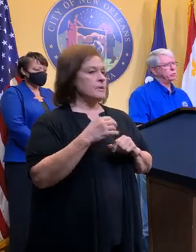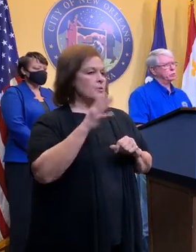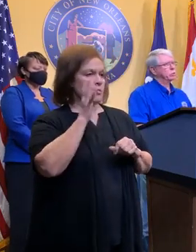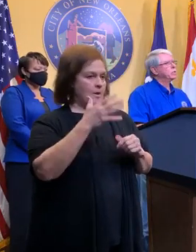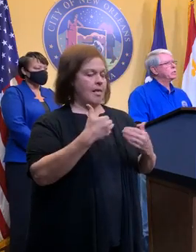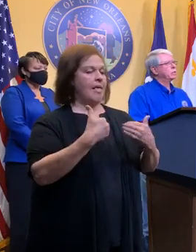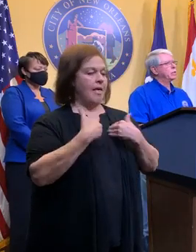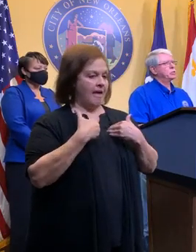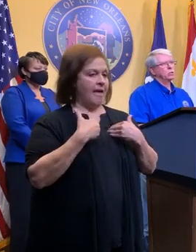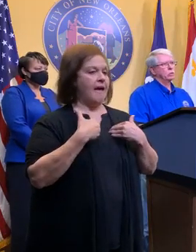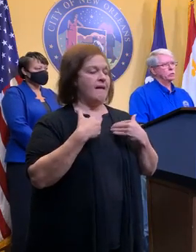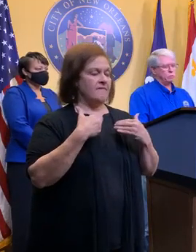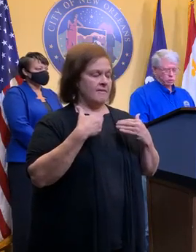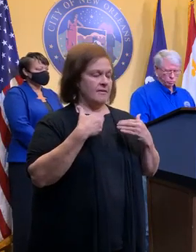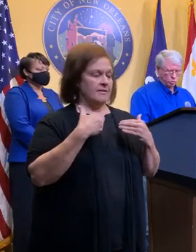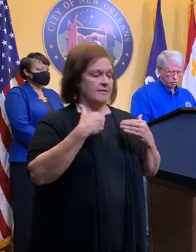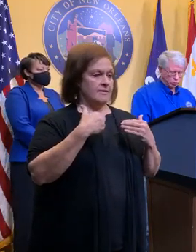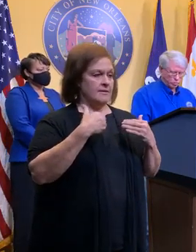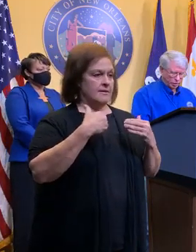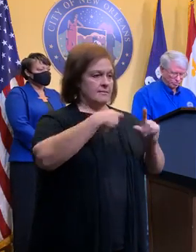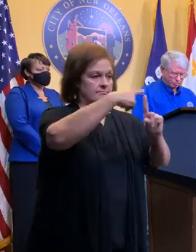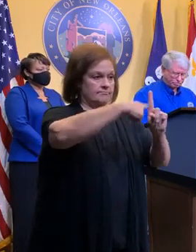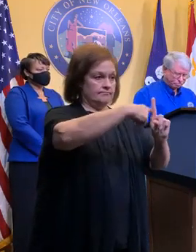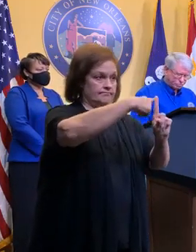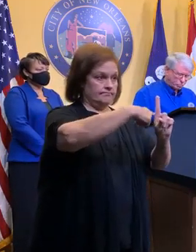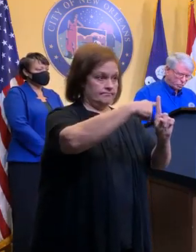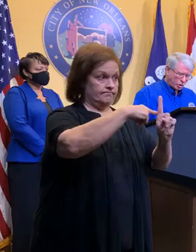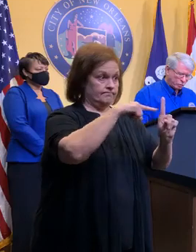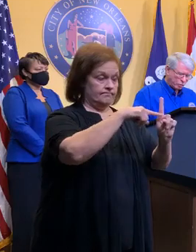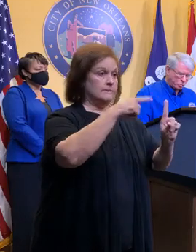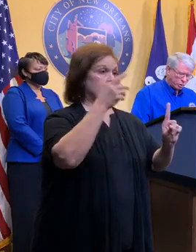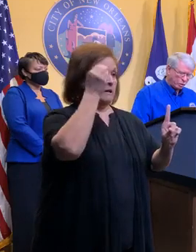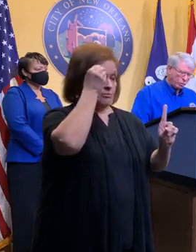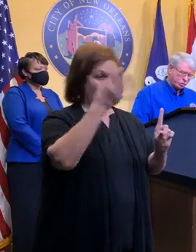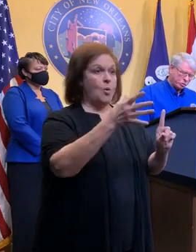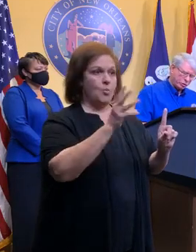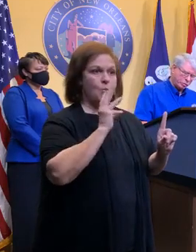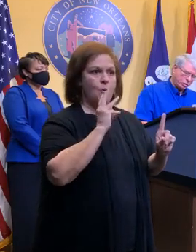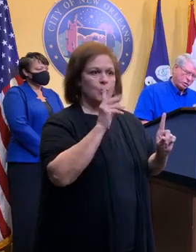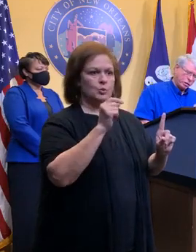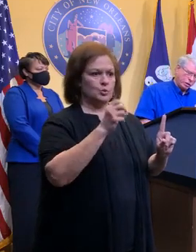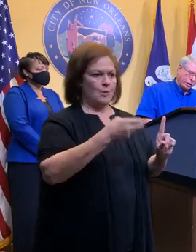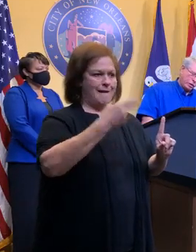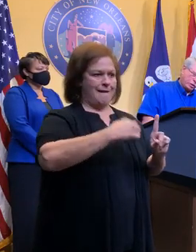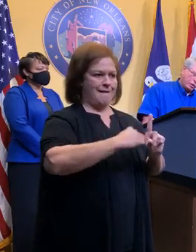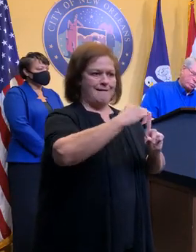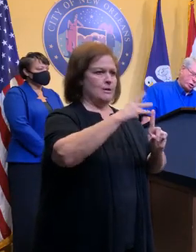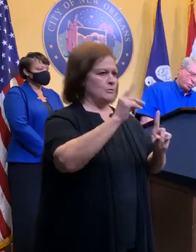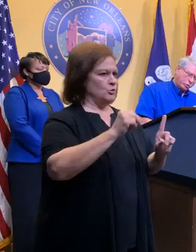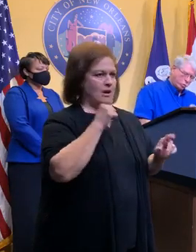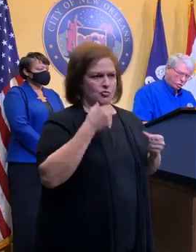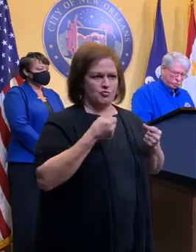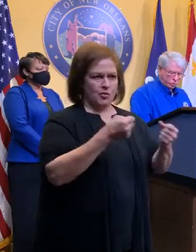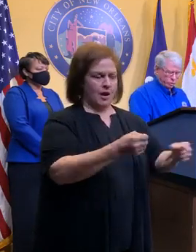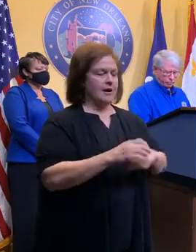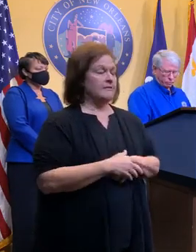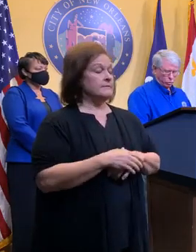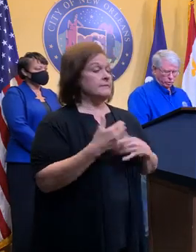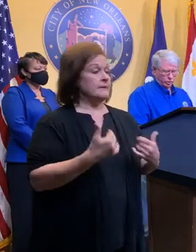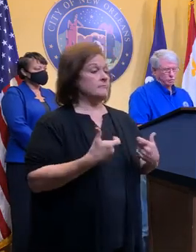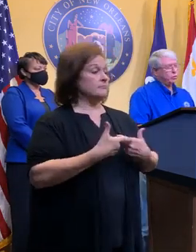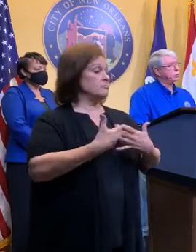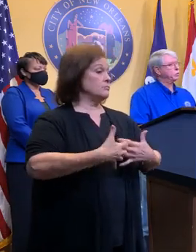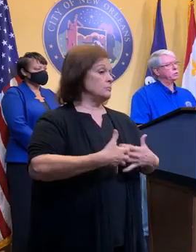those underpasses to let you know if the water is too high. As far as power is concerned, turbines 1,